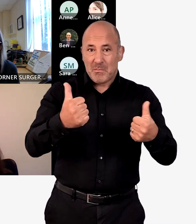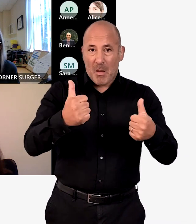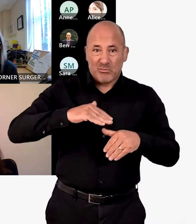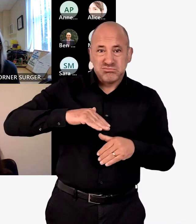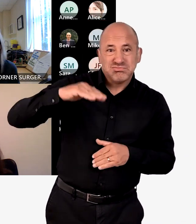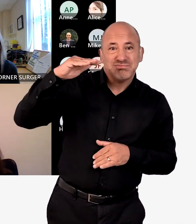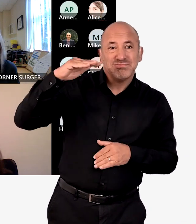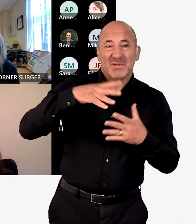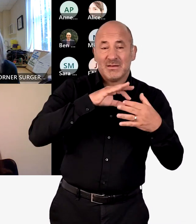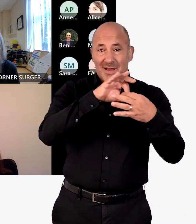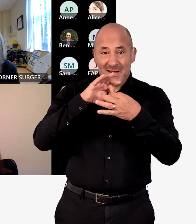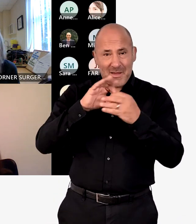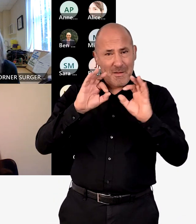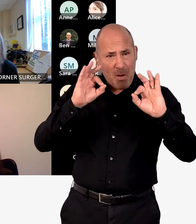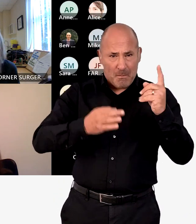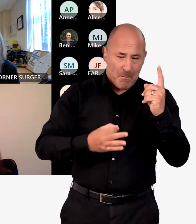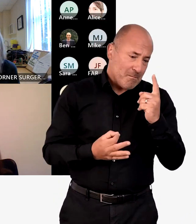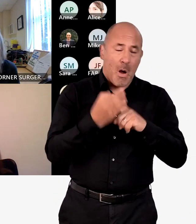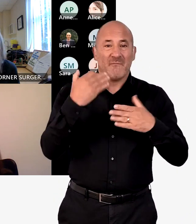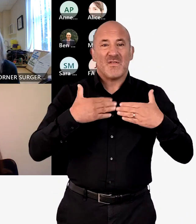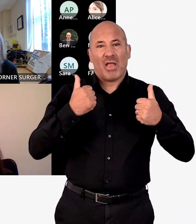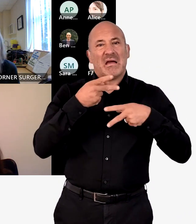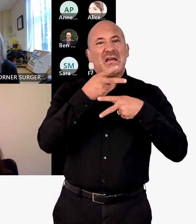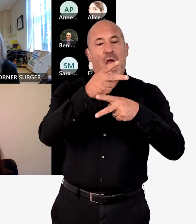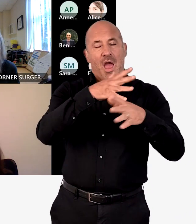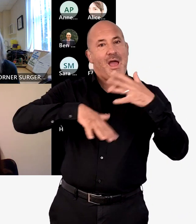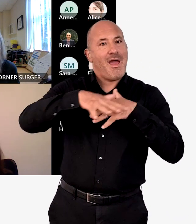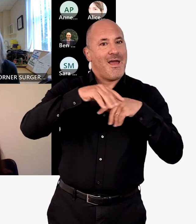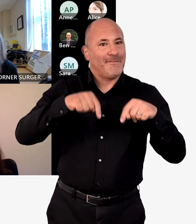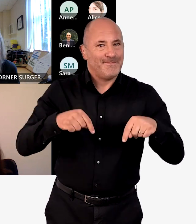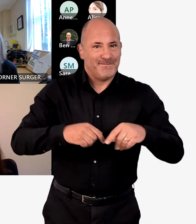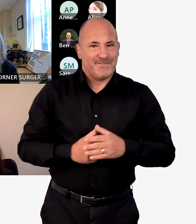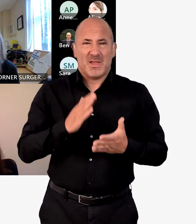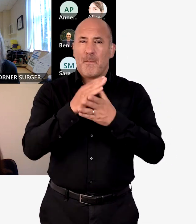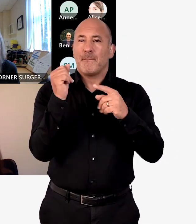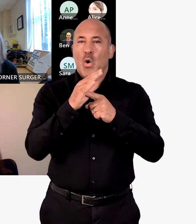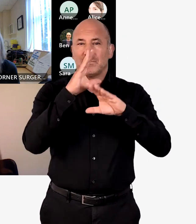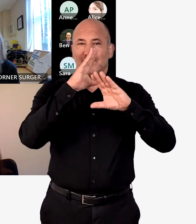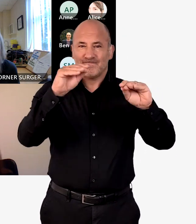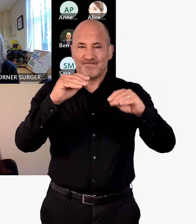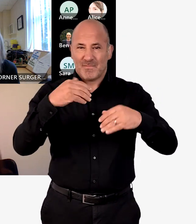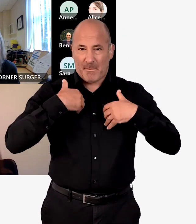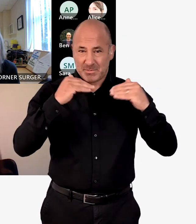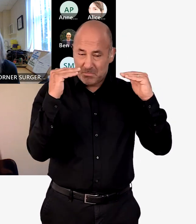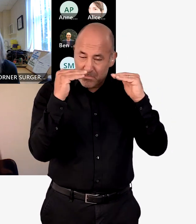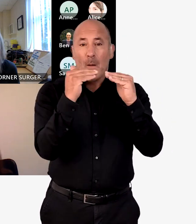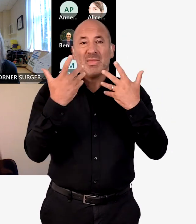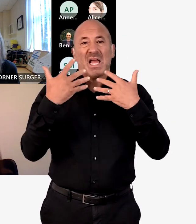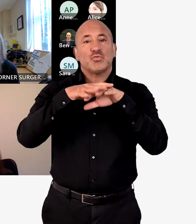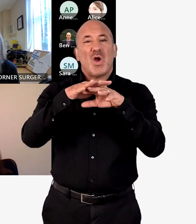And that together we make real and tangible improvements for the health and care of local people. And it's really important to say that that ambition mirrors the Integrated